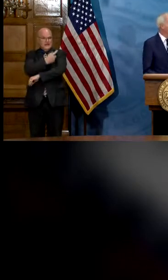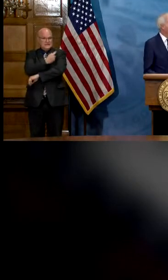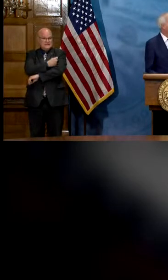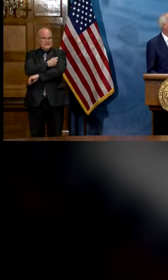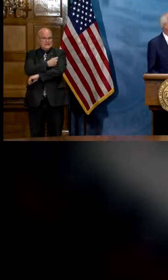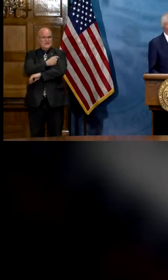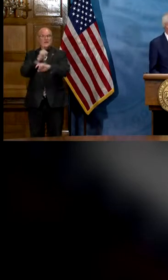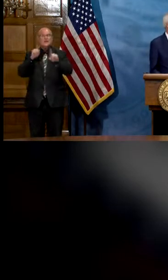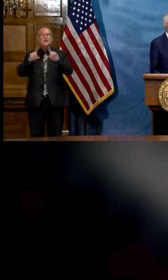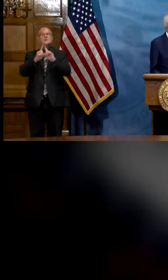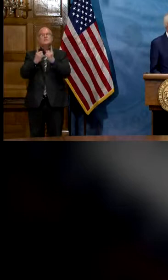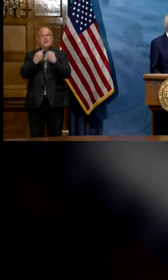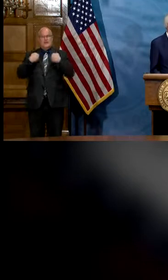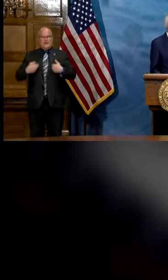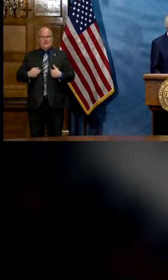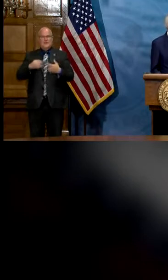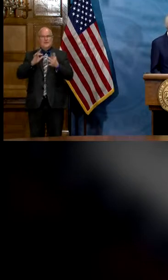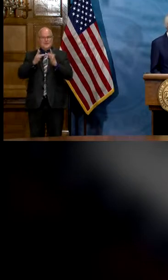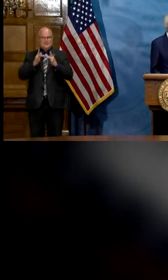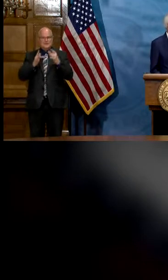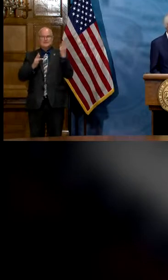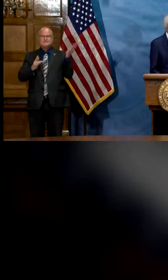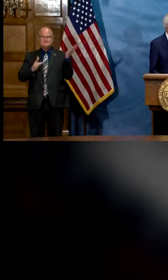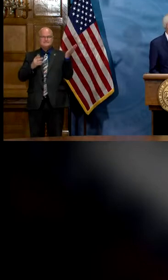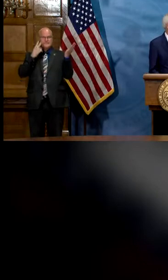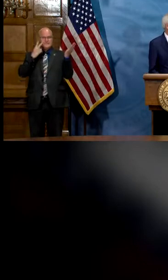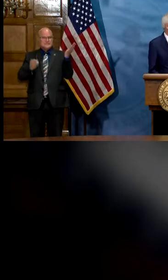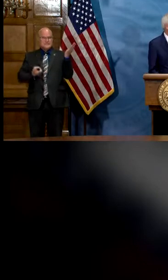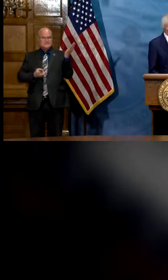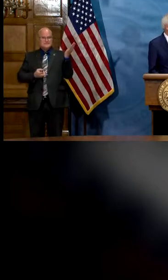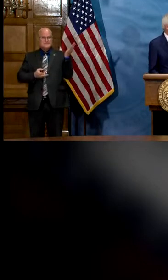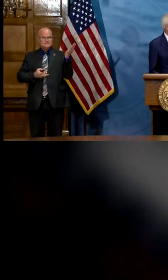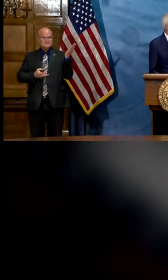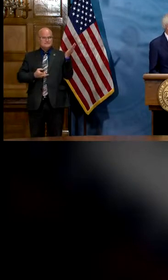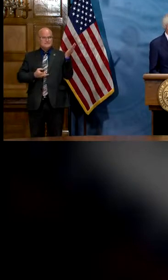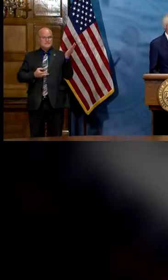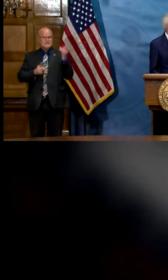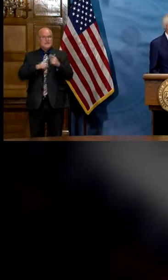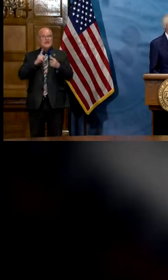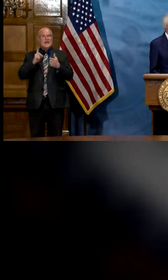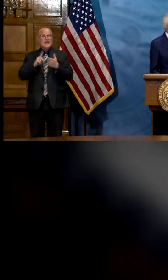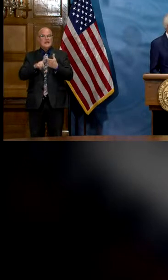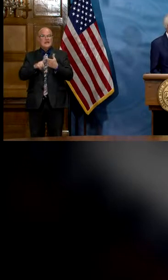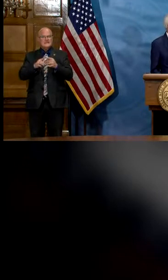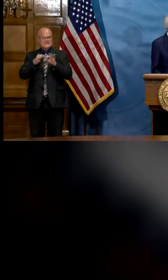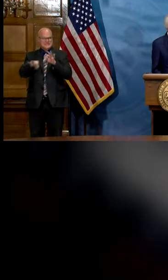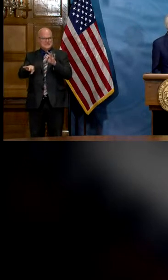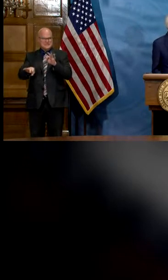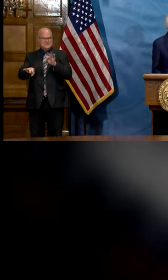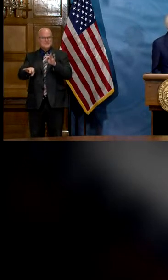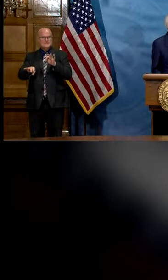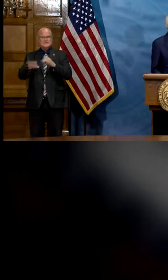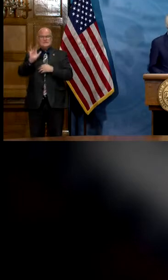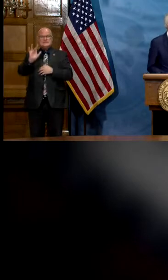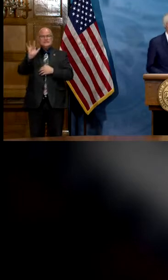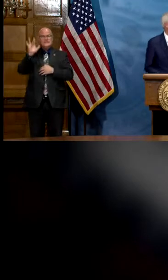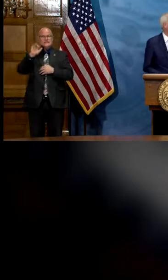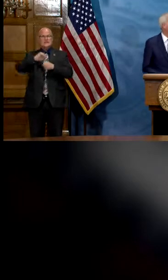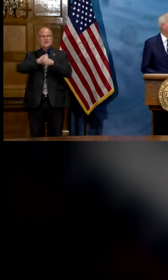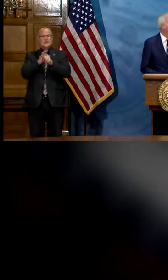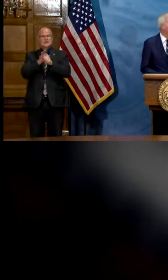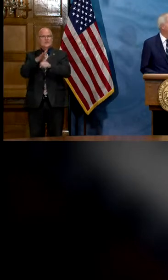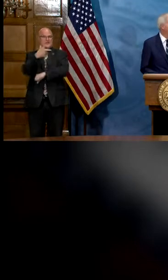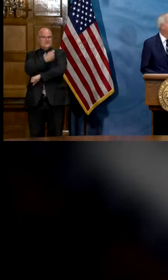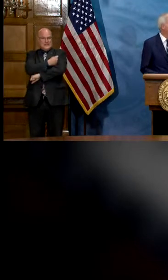if you go to the department of health website and this is what you'll see and then they've made it simple you simply click for covid